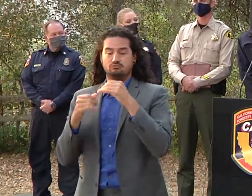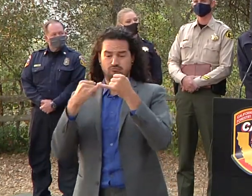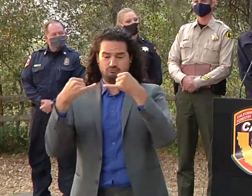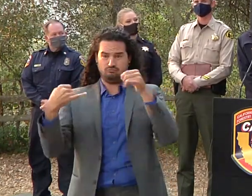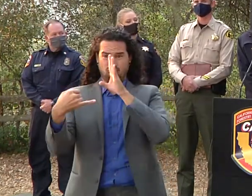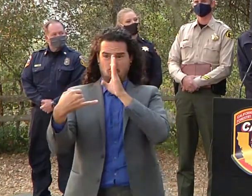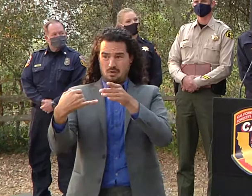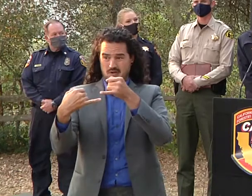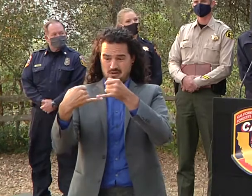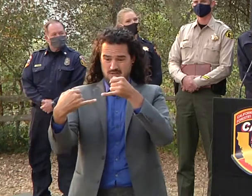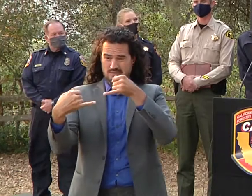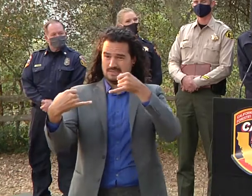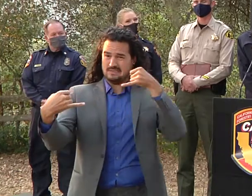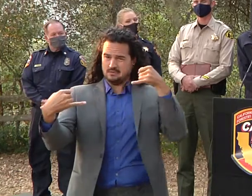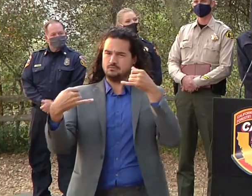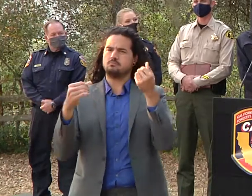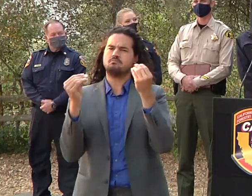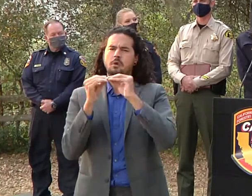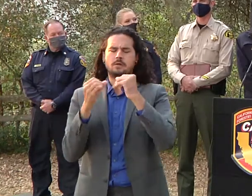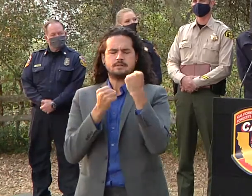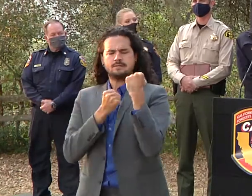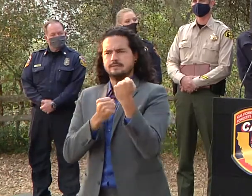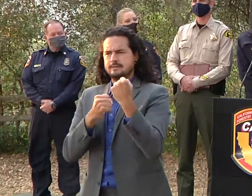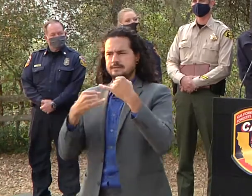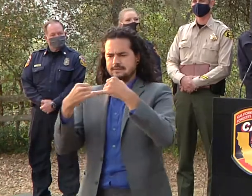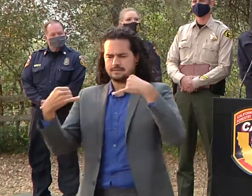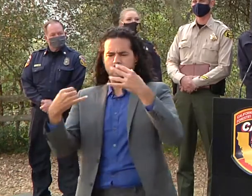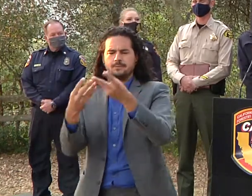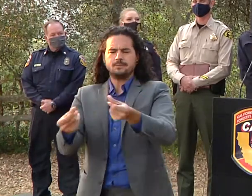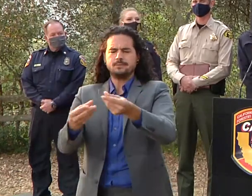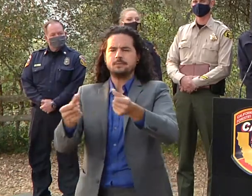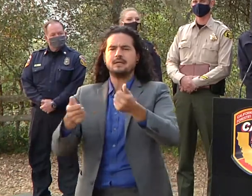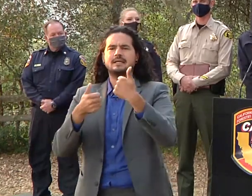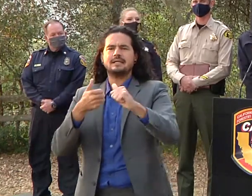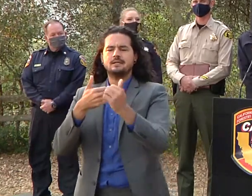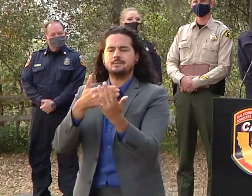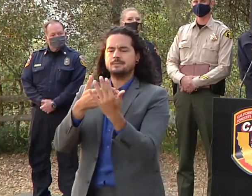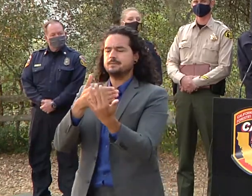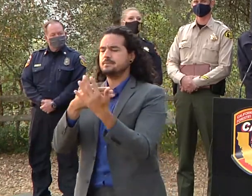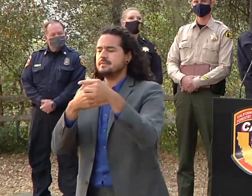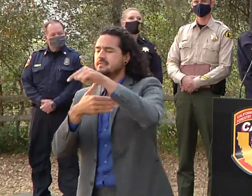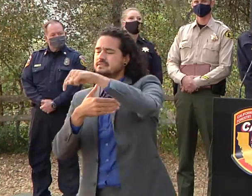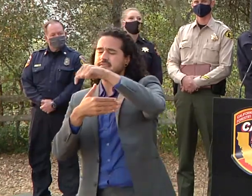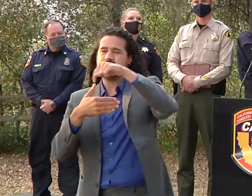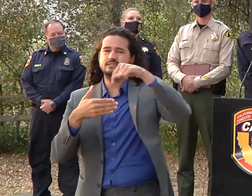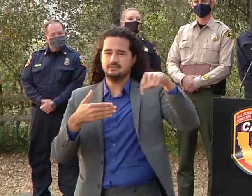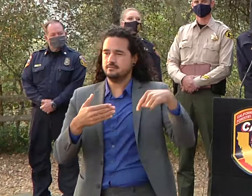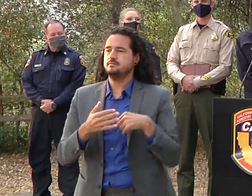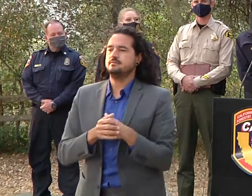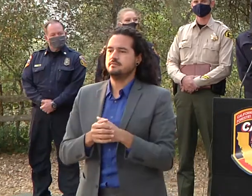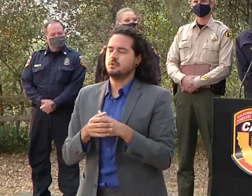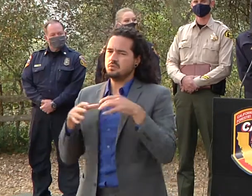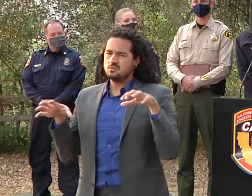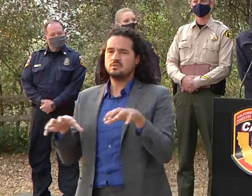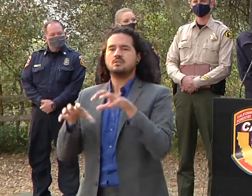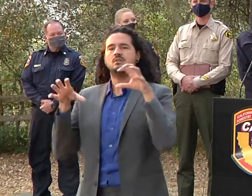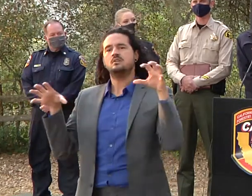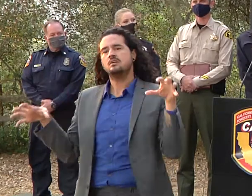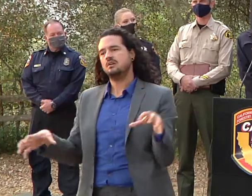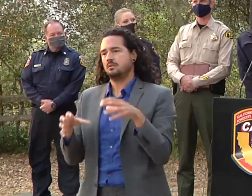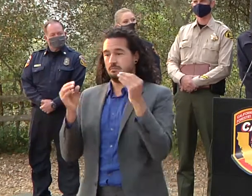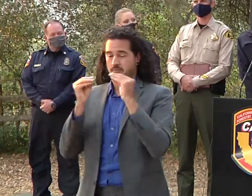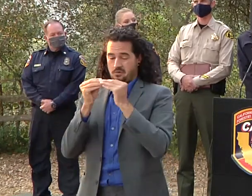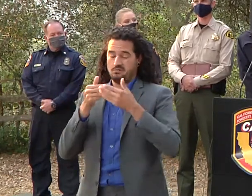fire is fully out in certain portions so a lot of work today and a lot of continued work on the coming days the coast is looking really good